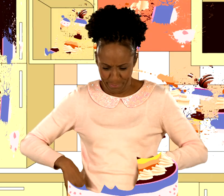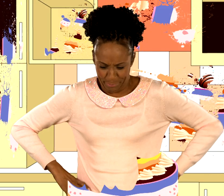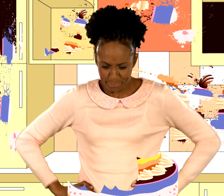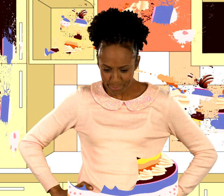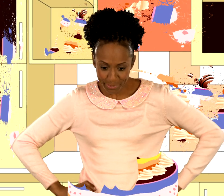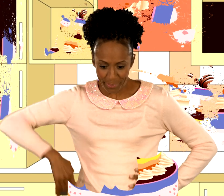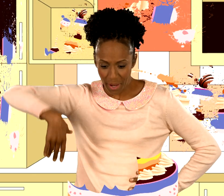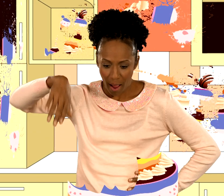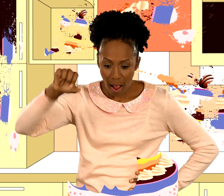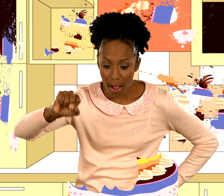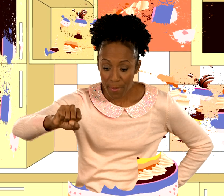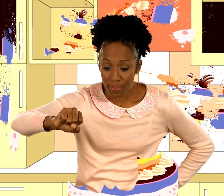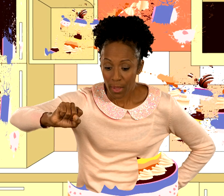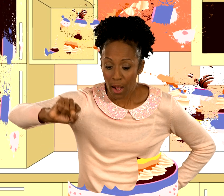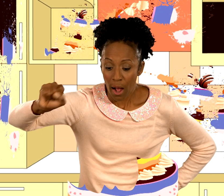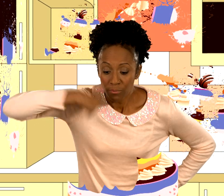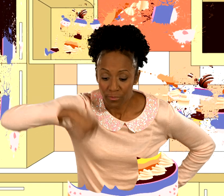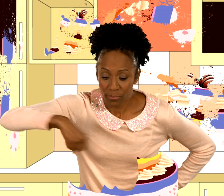But faster and faster I shovel it up